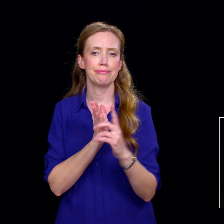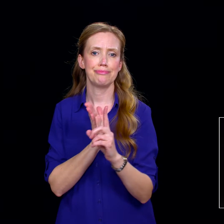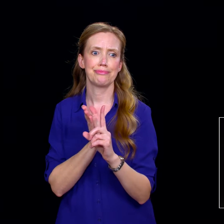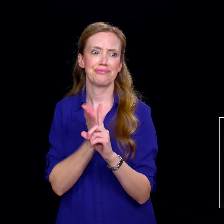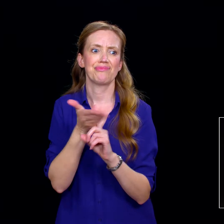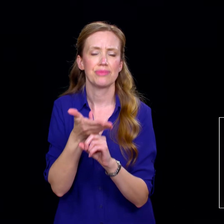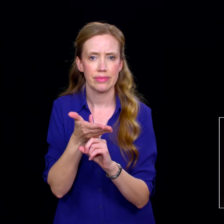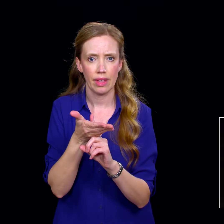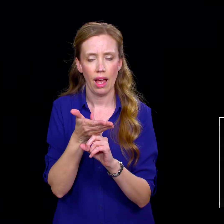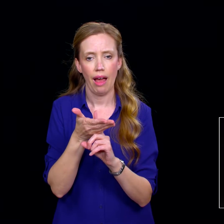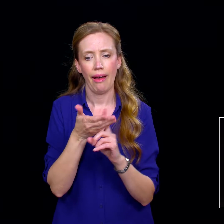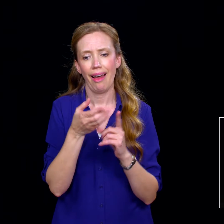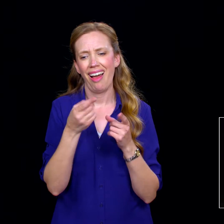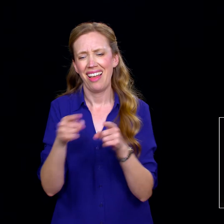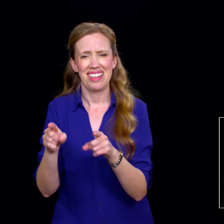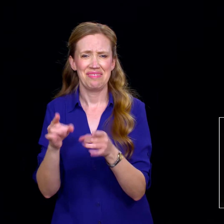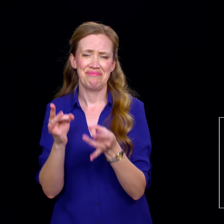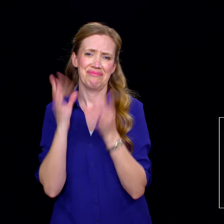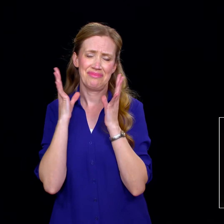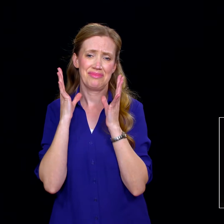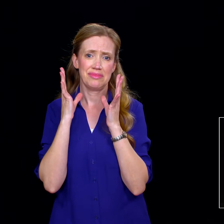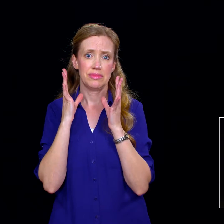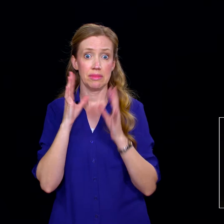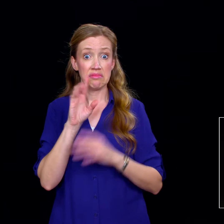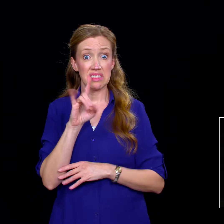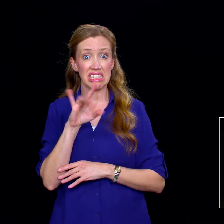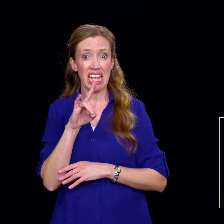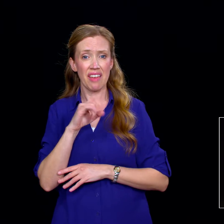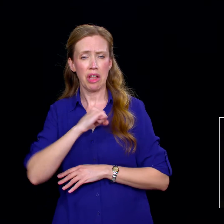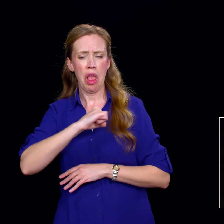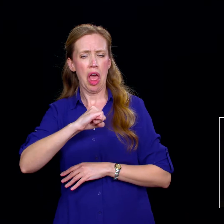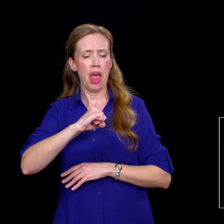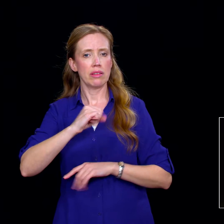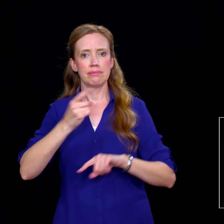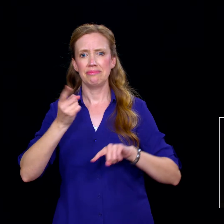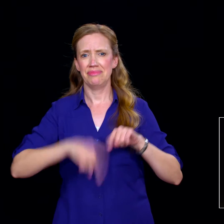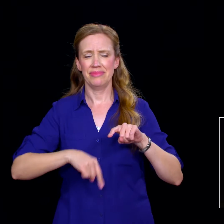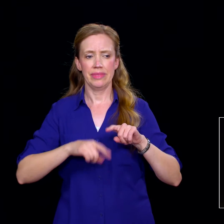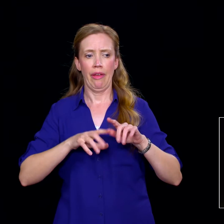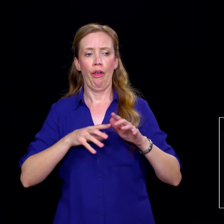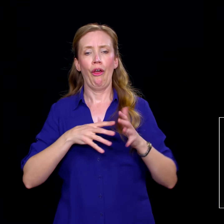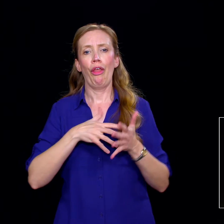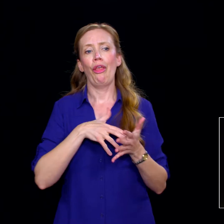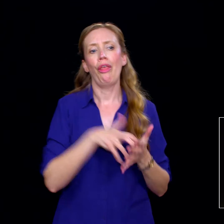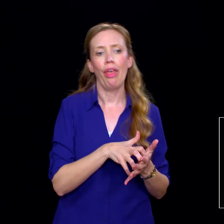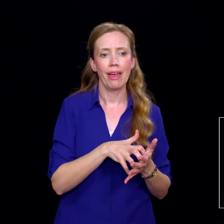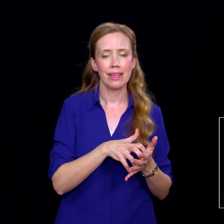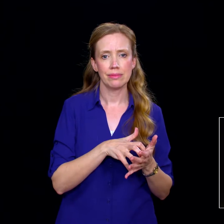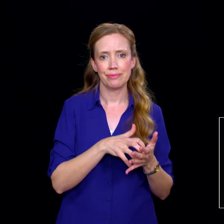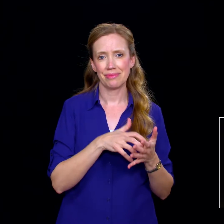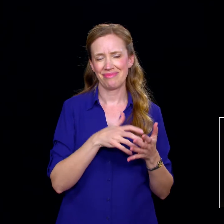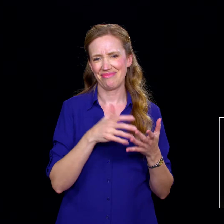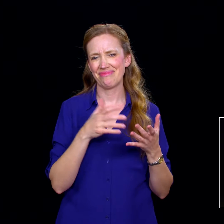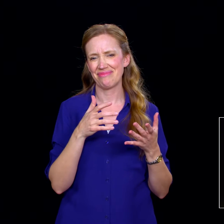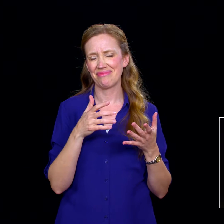with disastrous consequences. David yielded to his impulses, and the consequences of his pursuit of pleasure were calamitous.